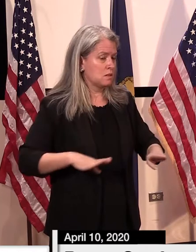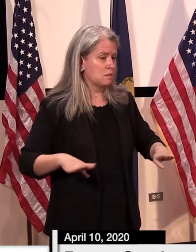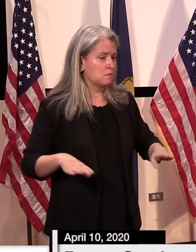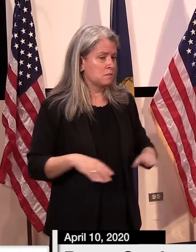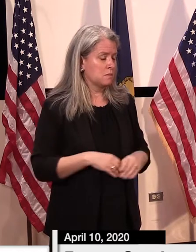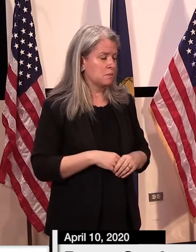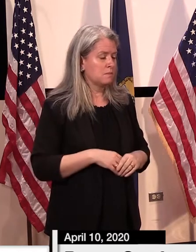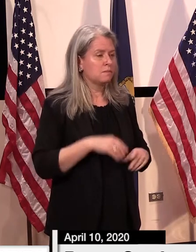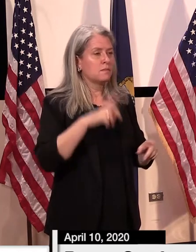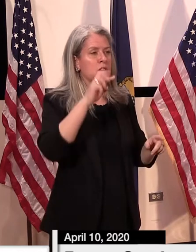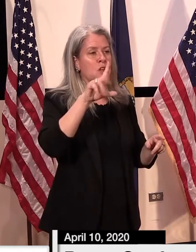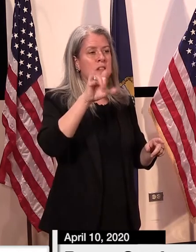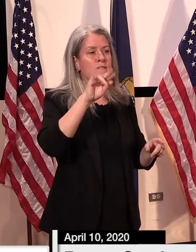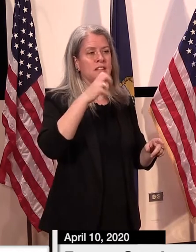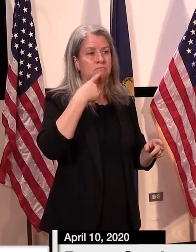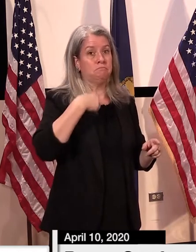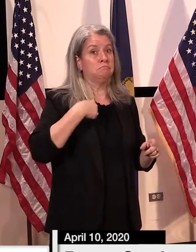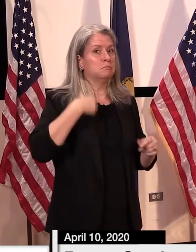I do not.